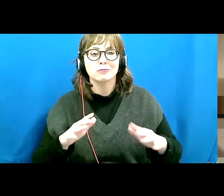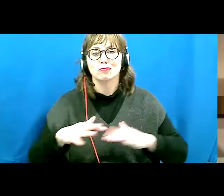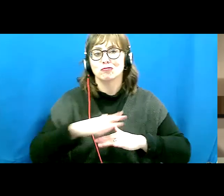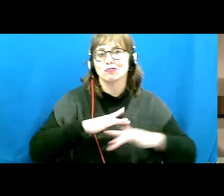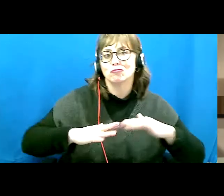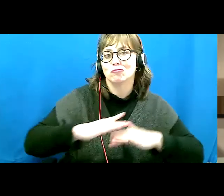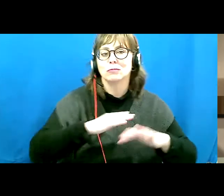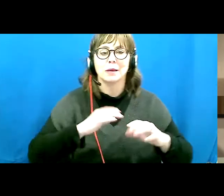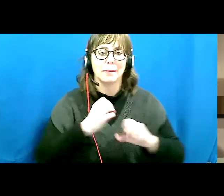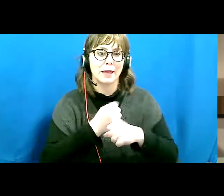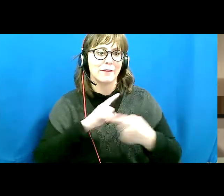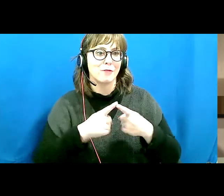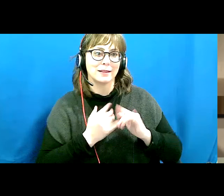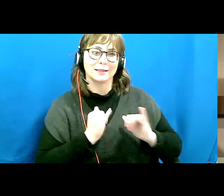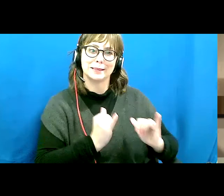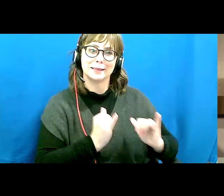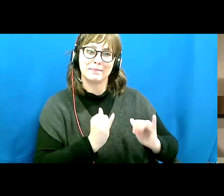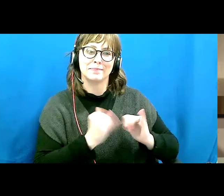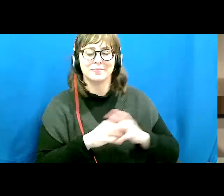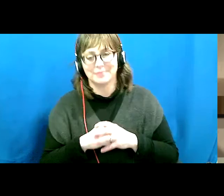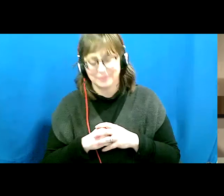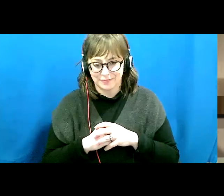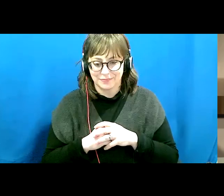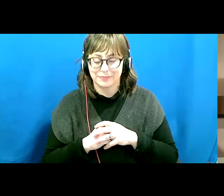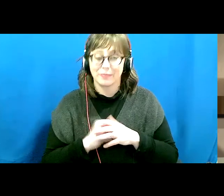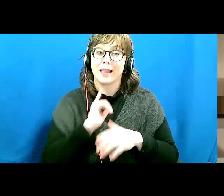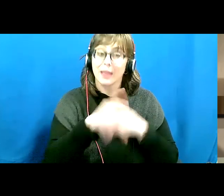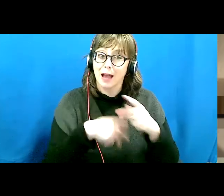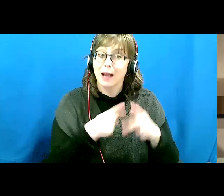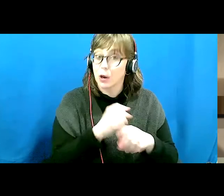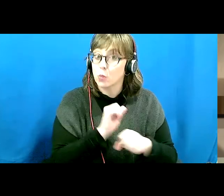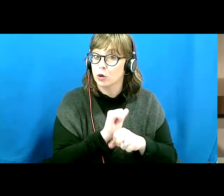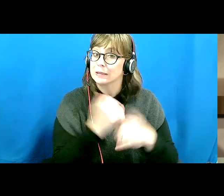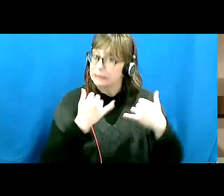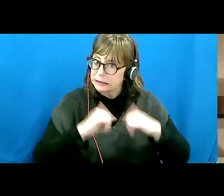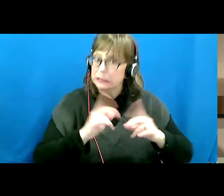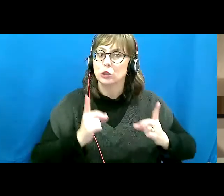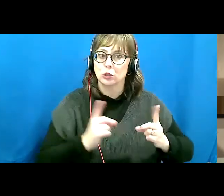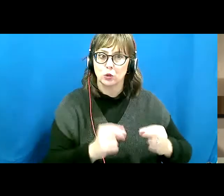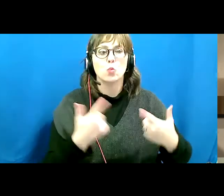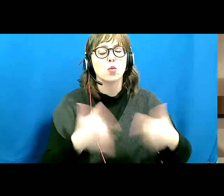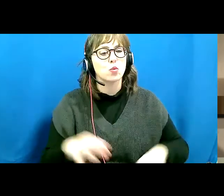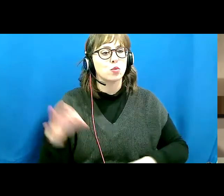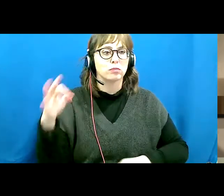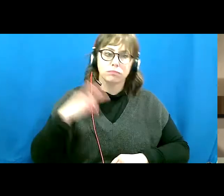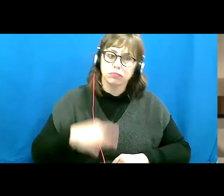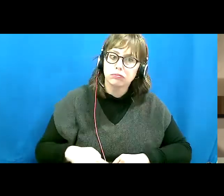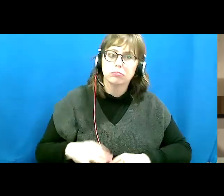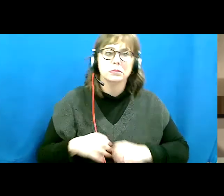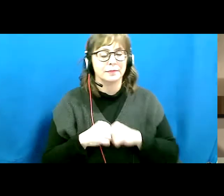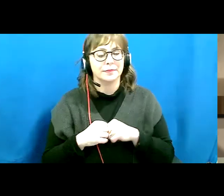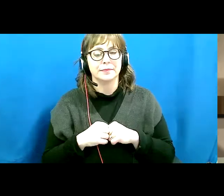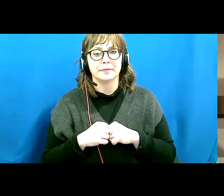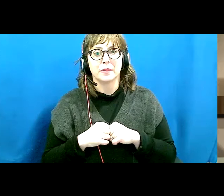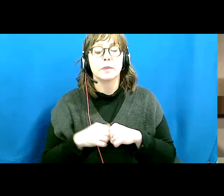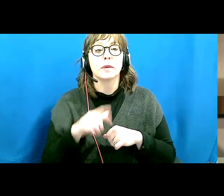make some friends who were just like them. That type of work is still being done and its value cannot be overstated. However, the